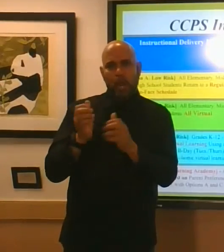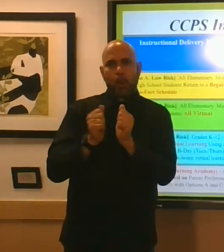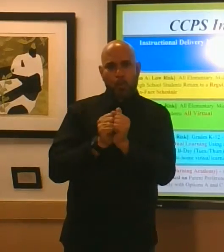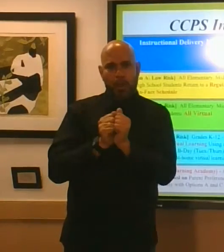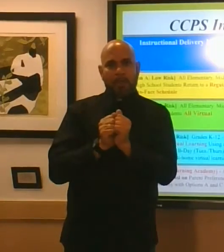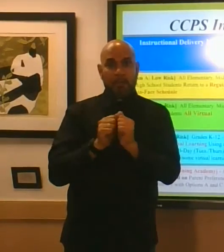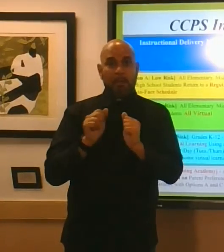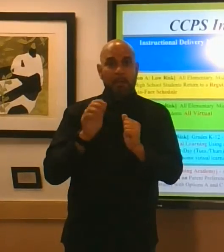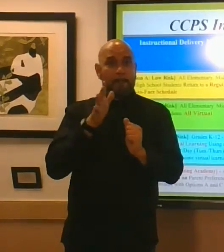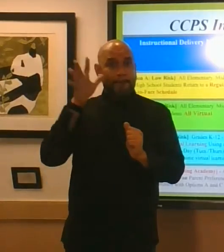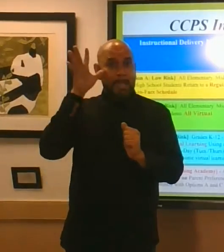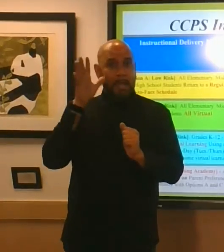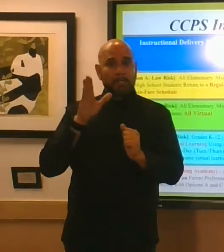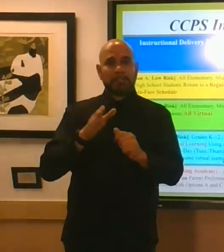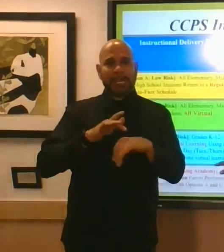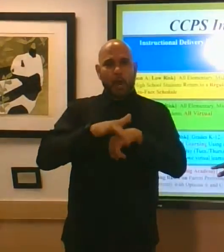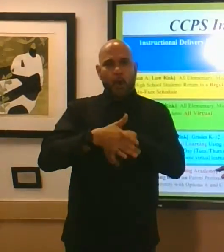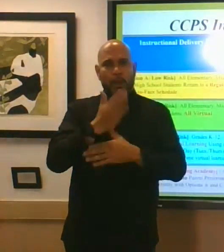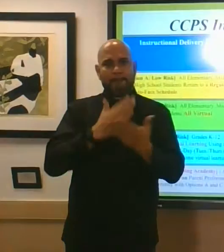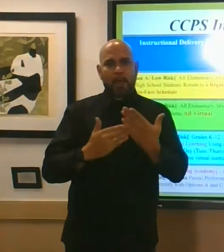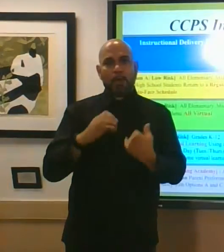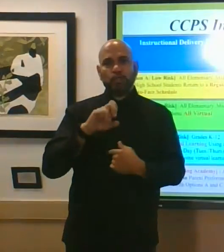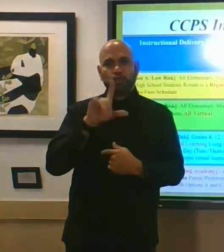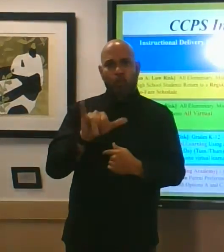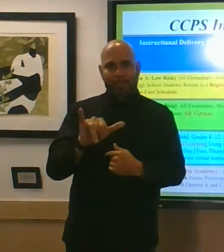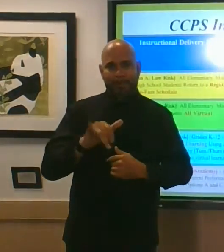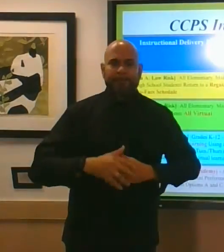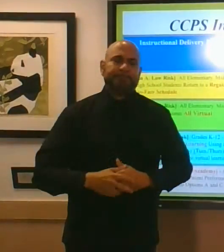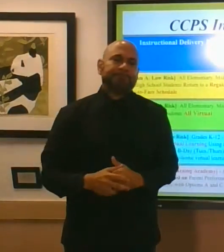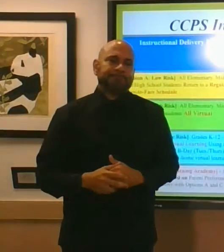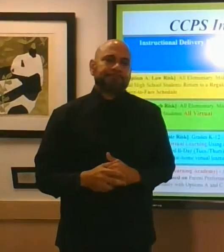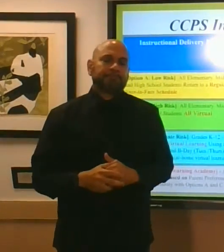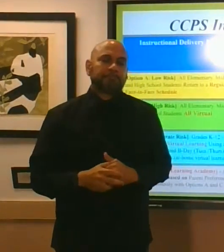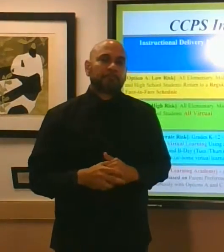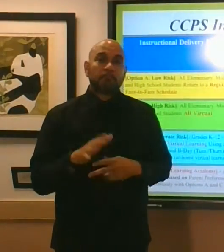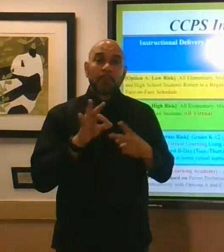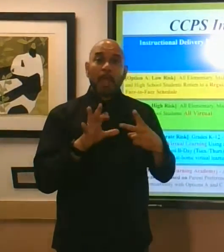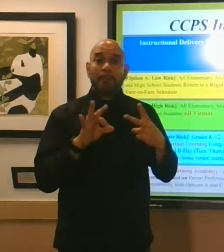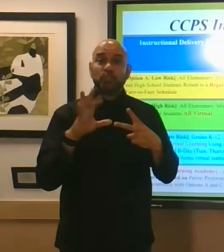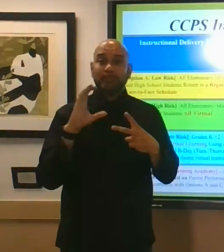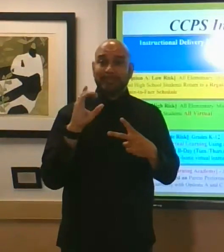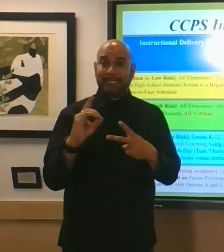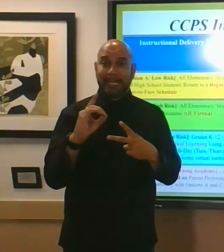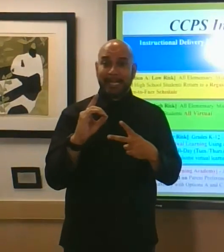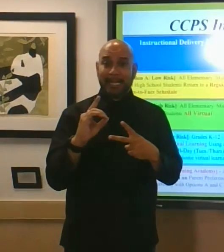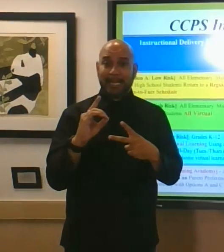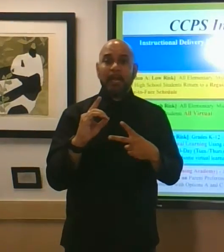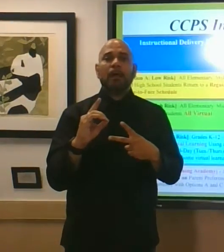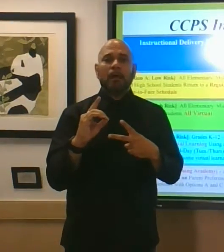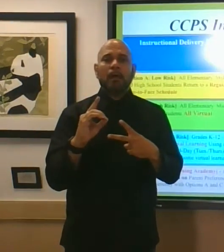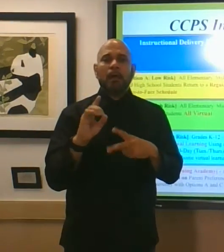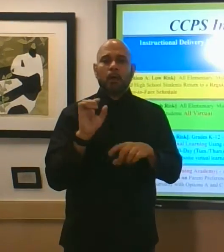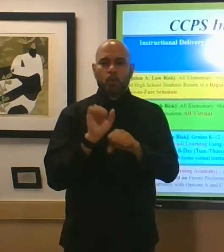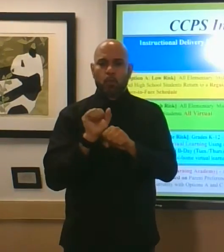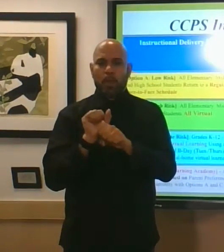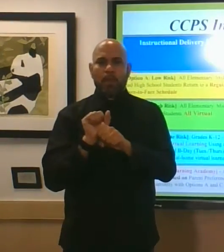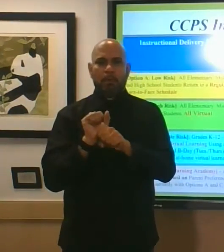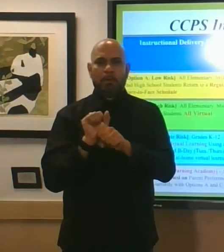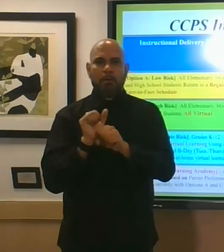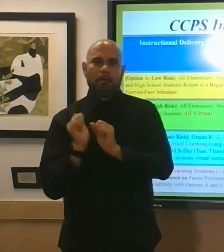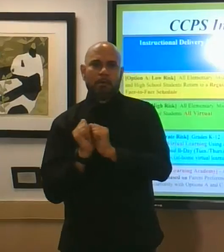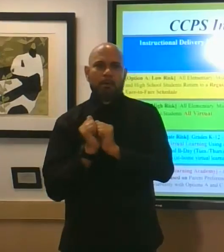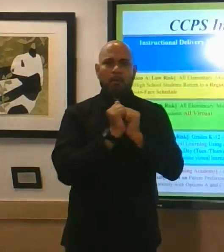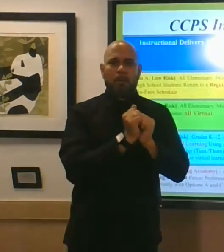july option d would occur concurrently with whatever option we implement a b or c